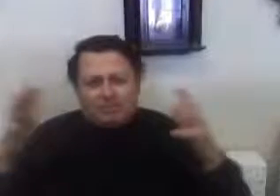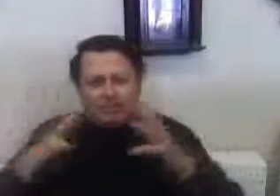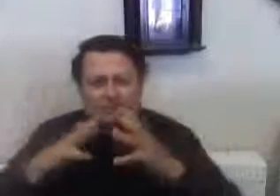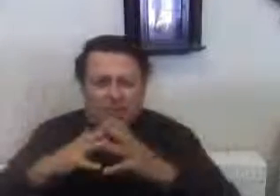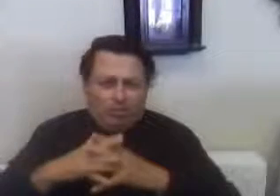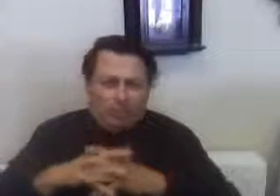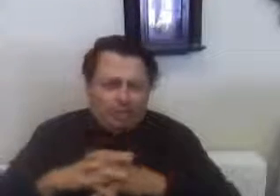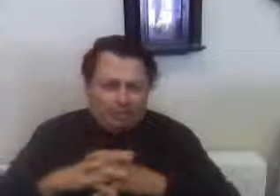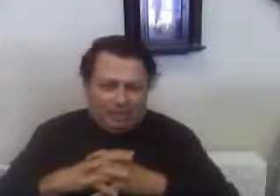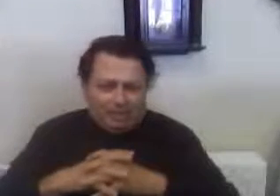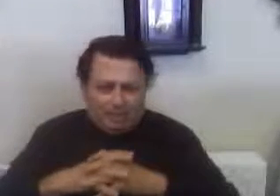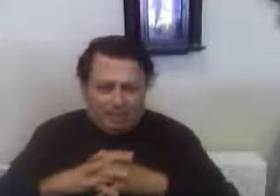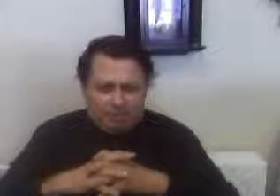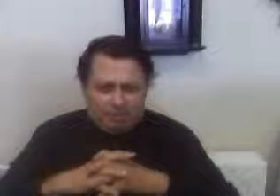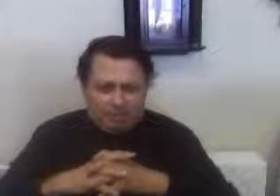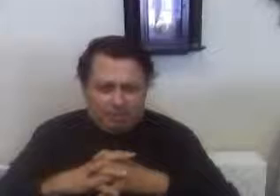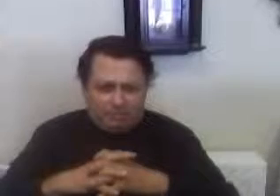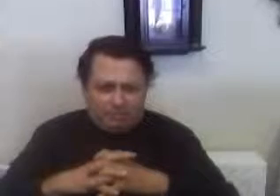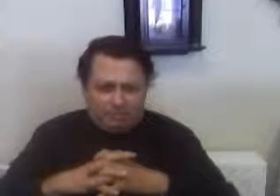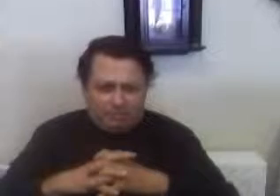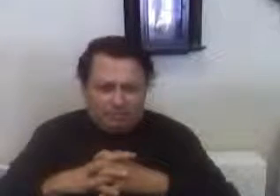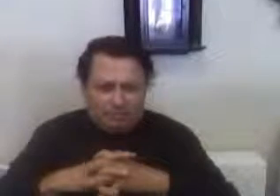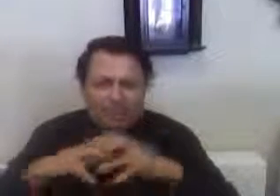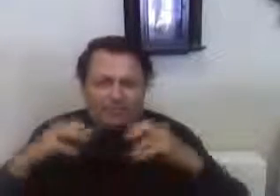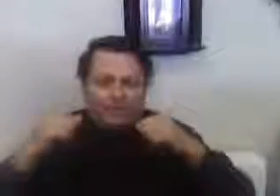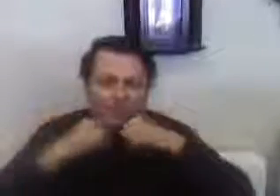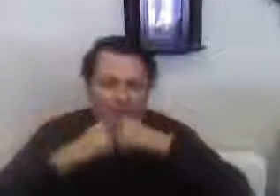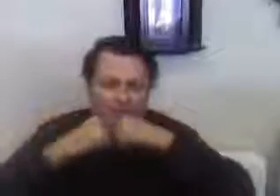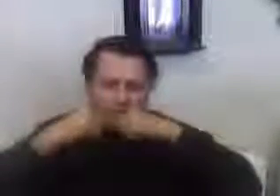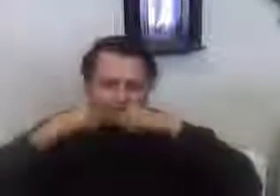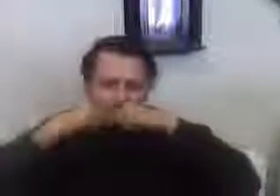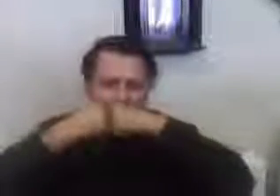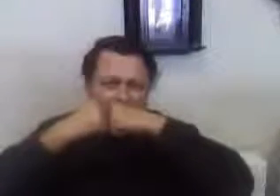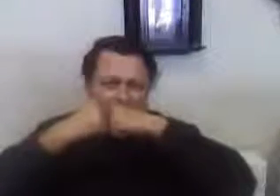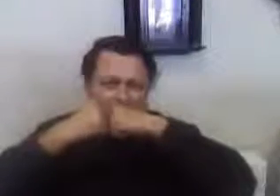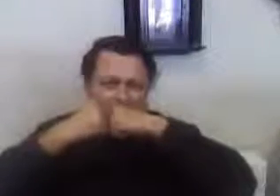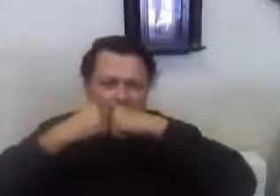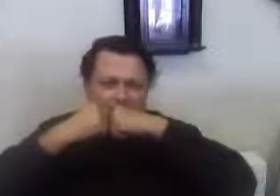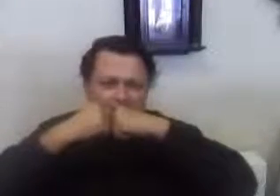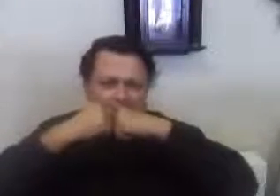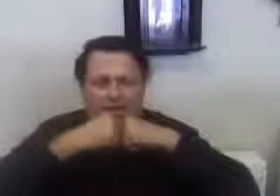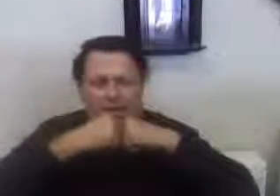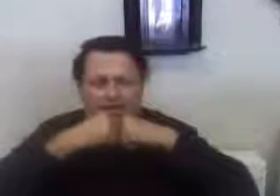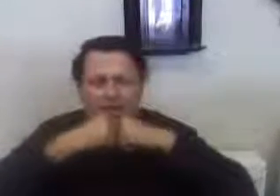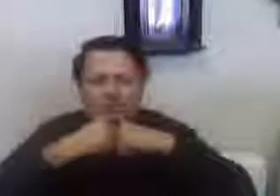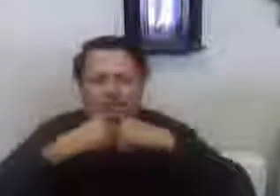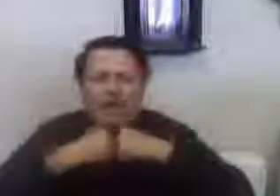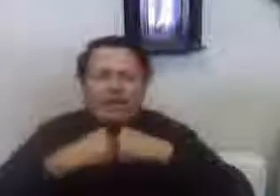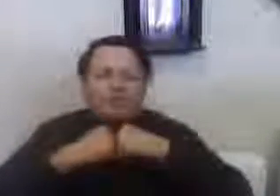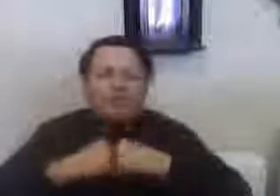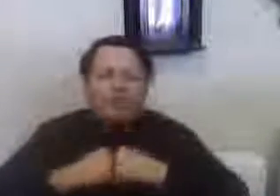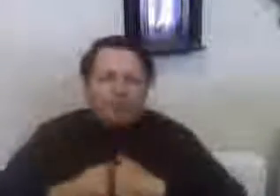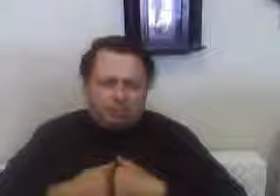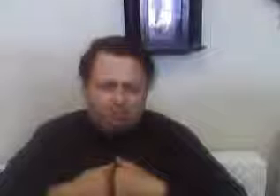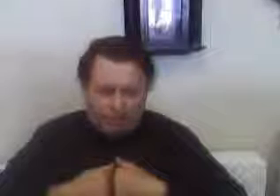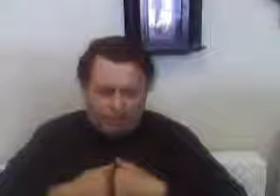So bottom line is, people, everything has checks and balances. And those have to be kept in place.